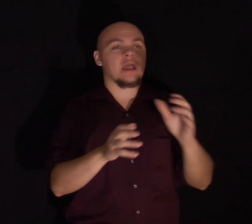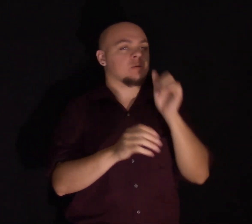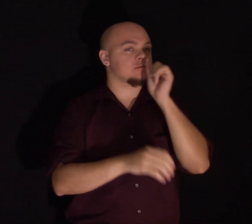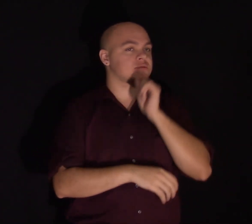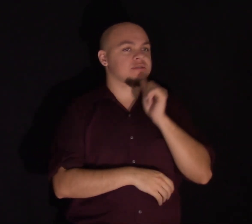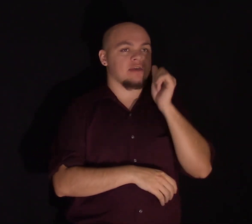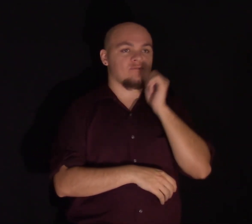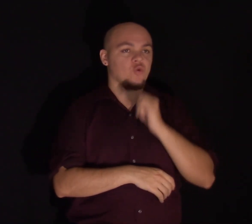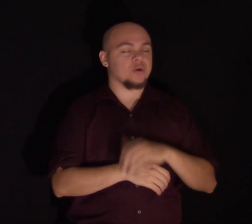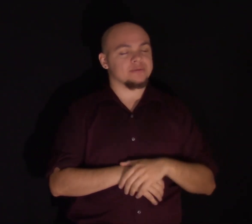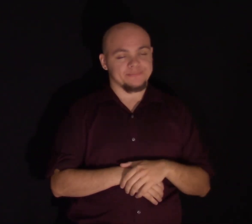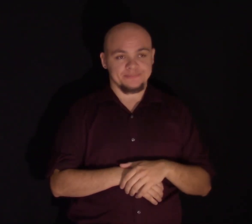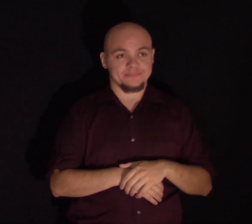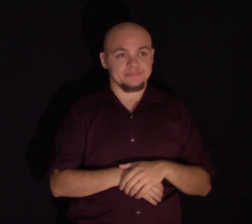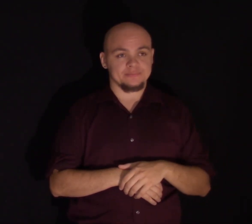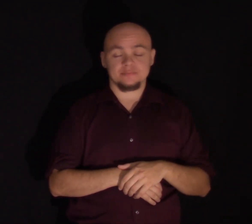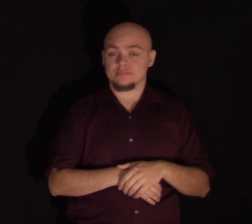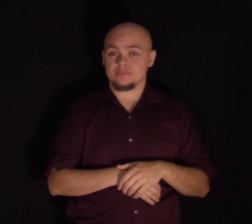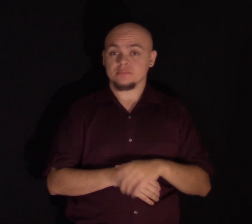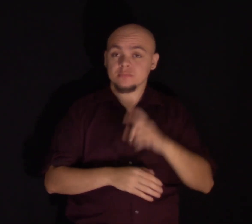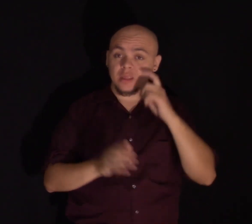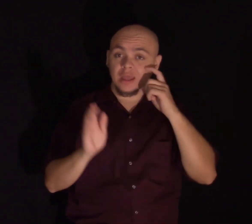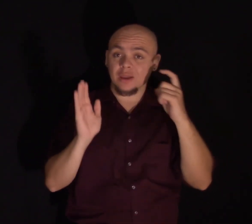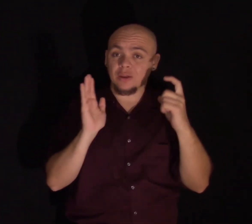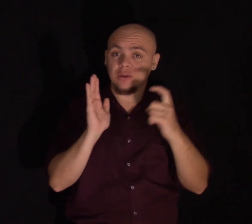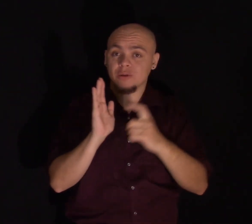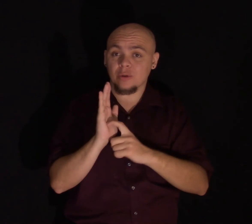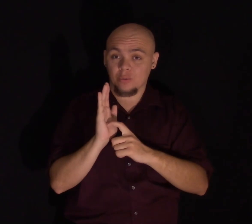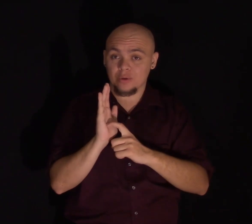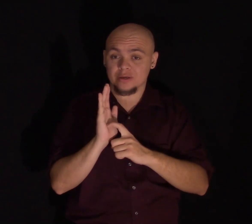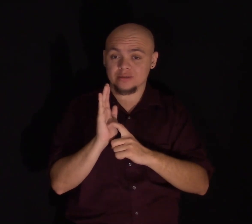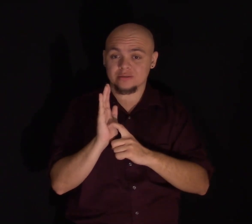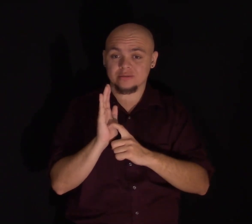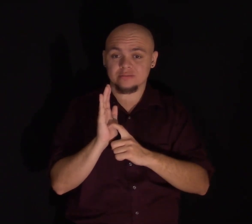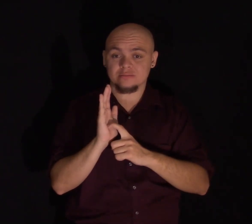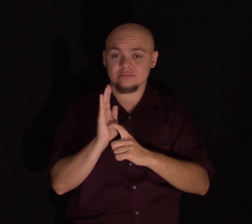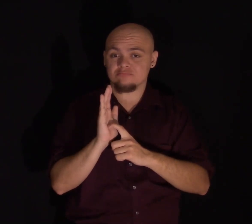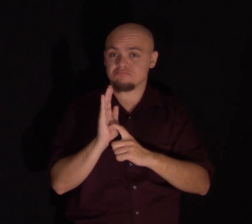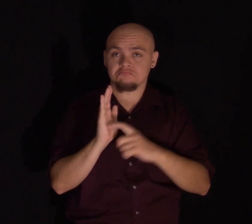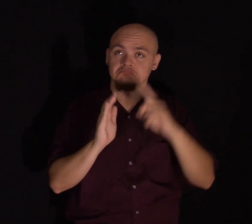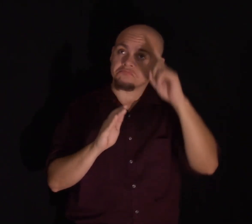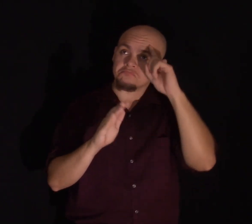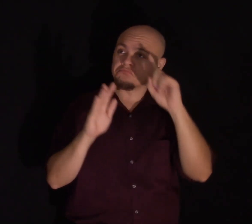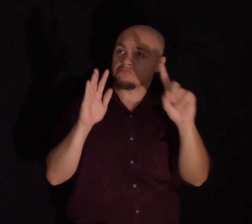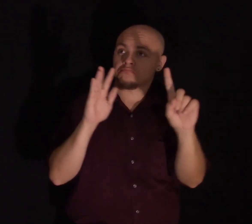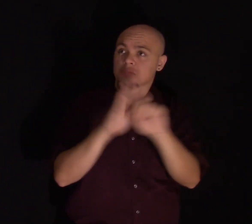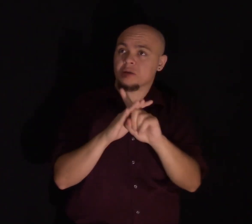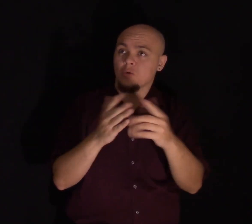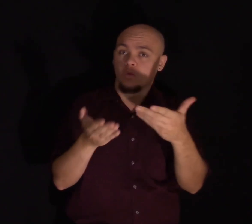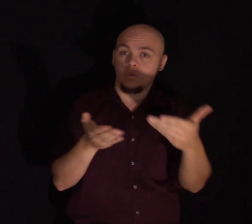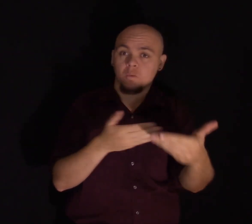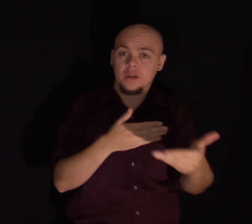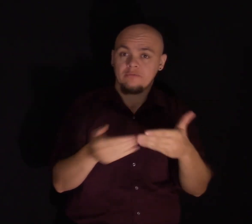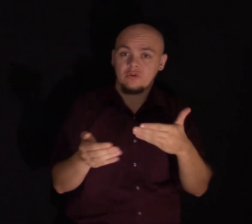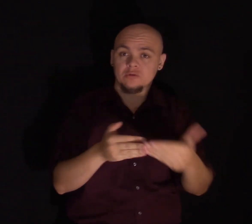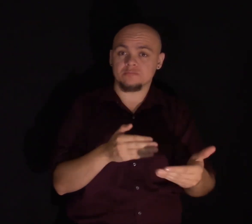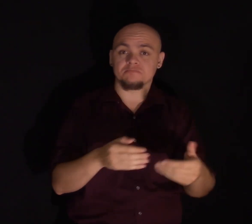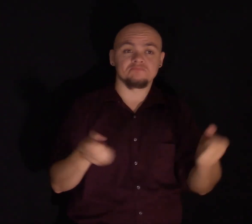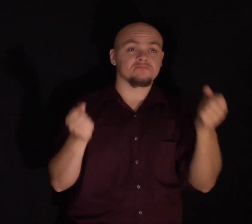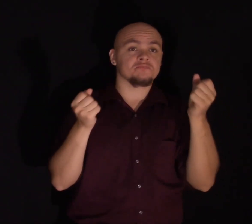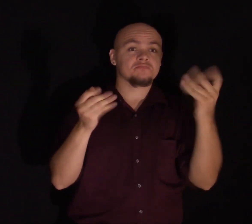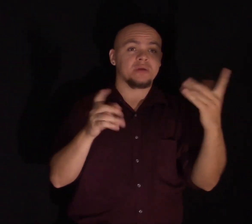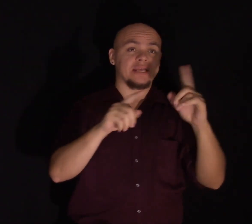And simply notice whatever may come up for you. And then we can do this for many